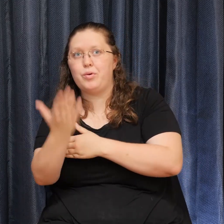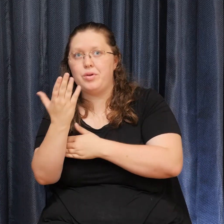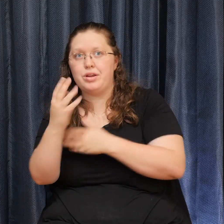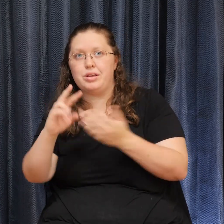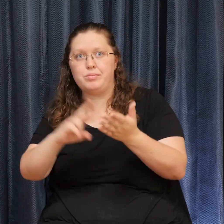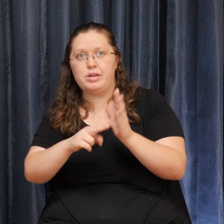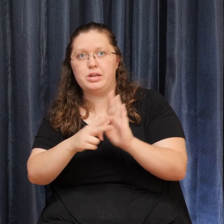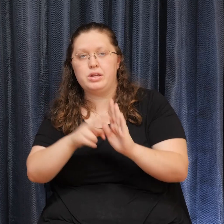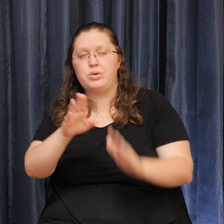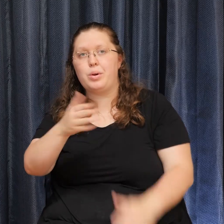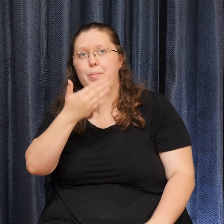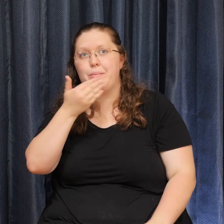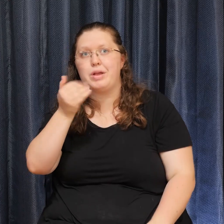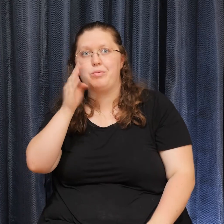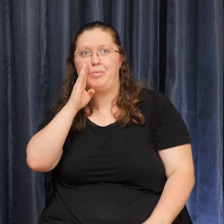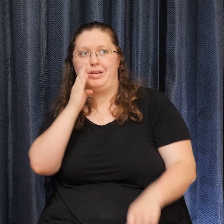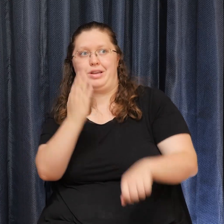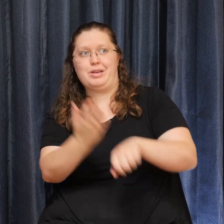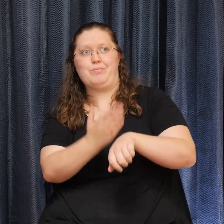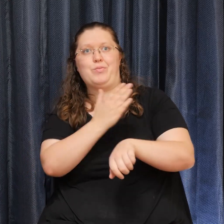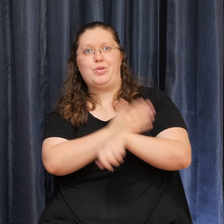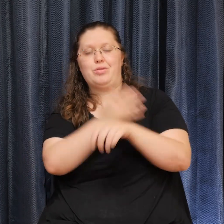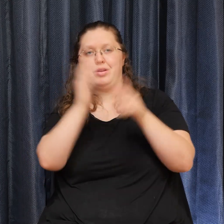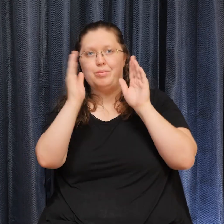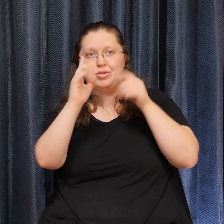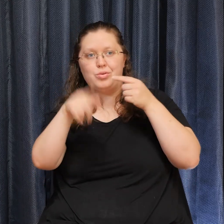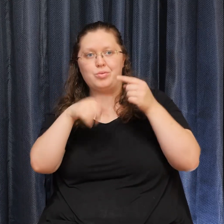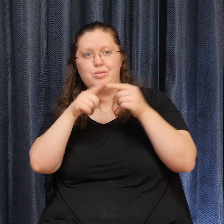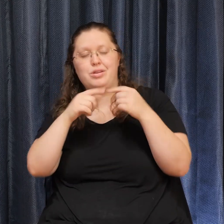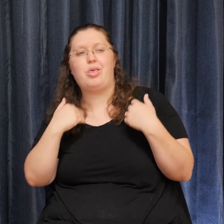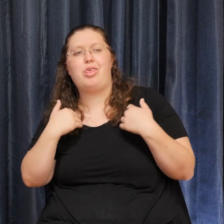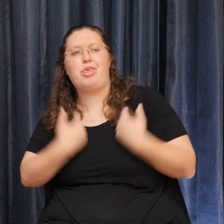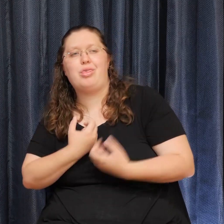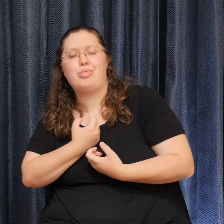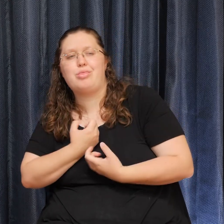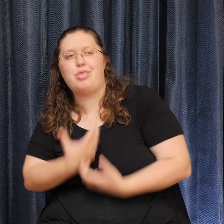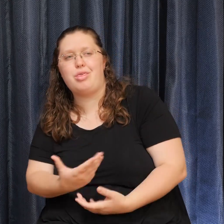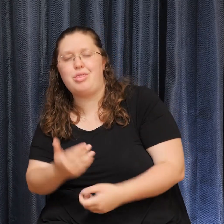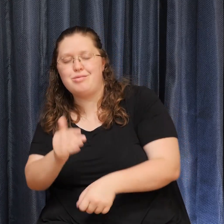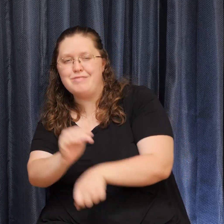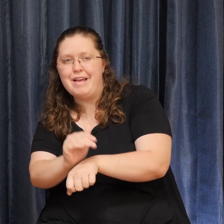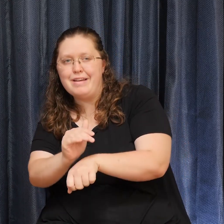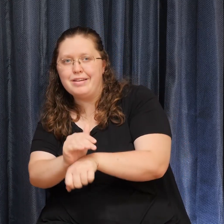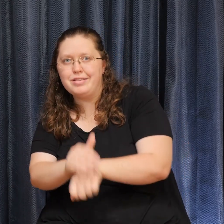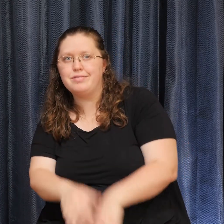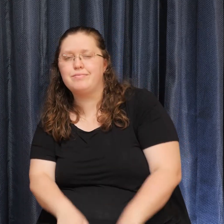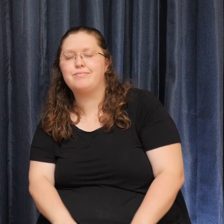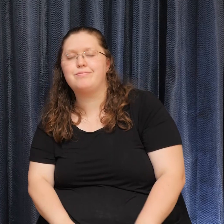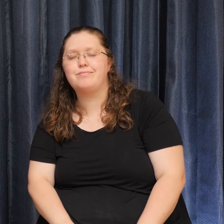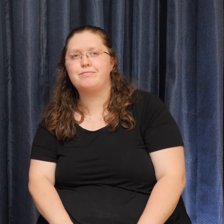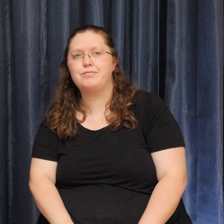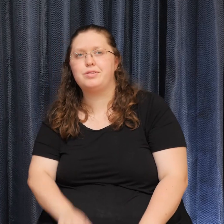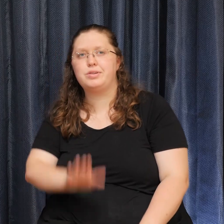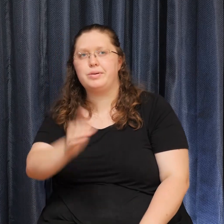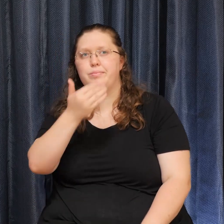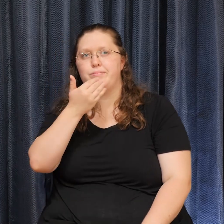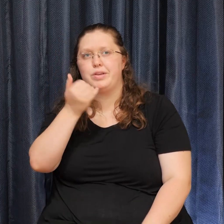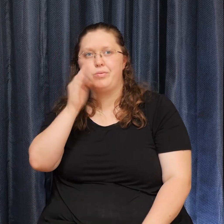when You're de-energized And tired At night Your best Will depend On whether You're feeling Wonderful and happy